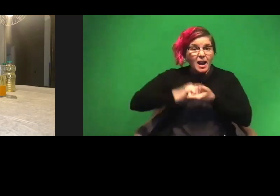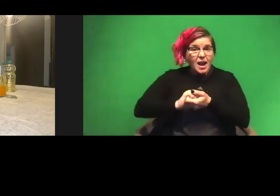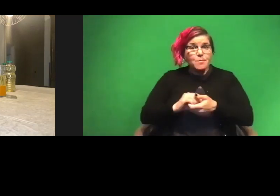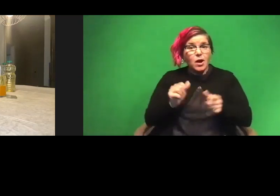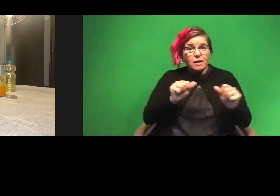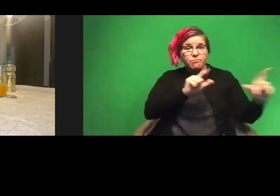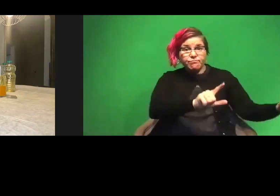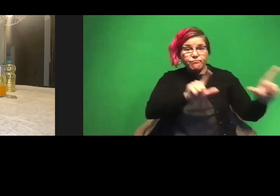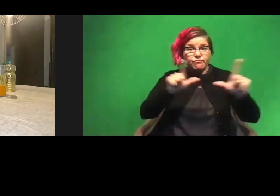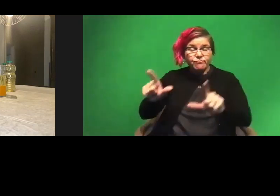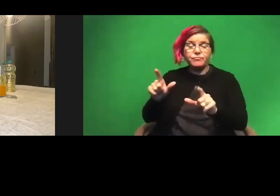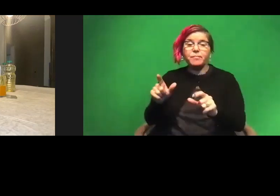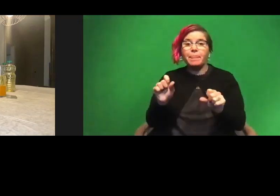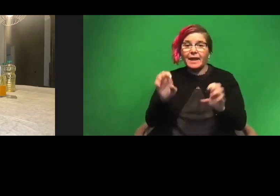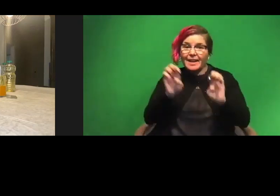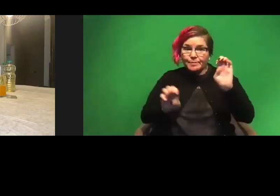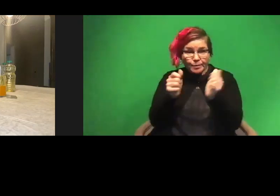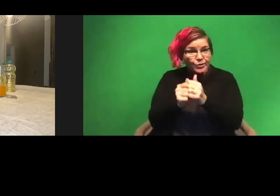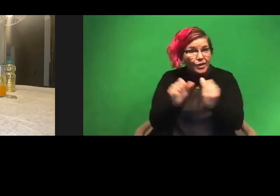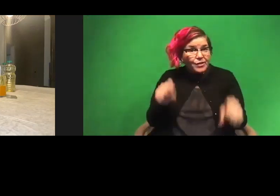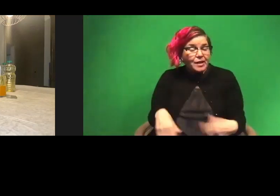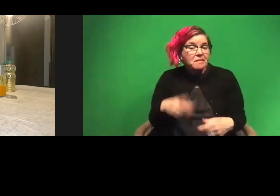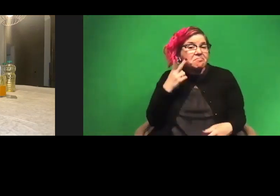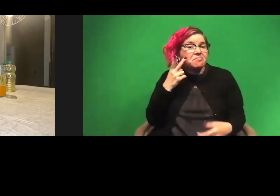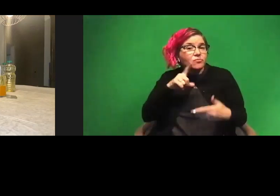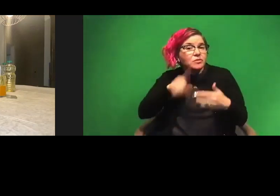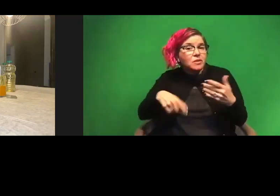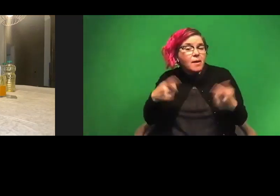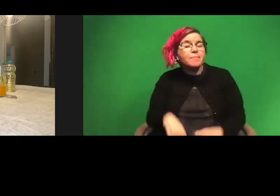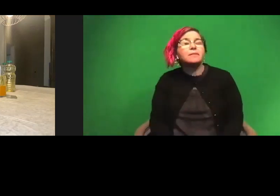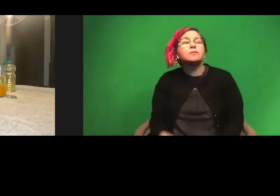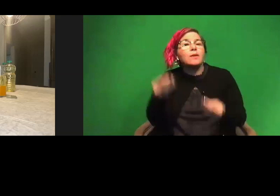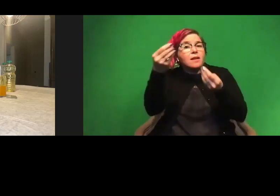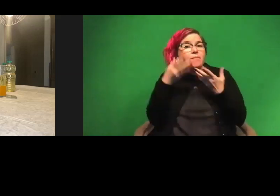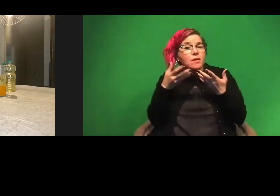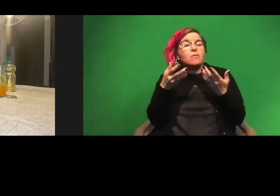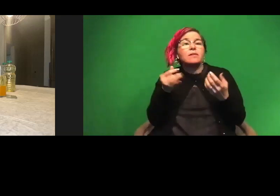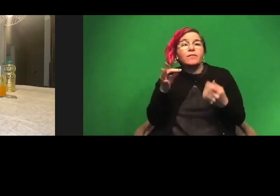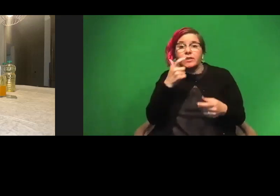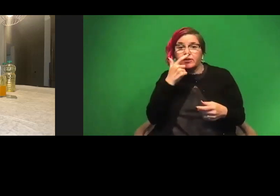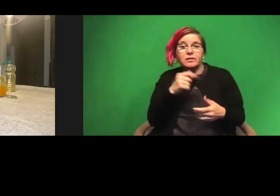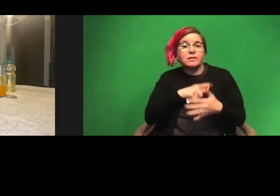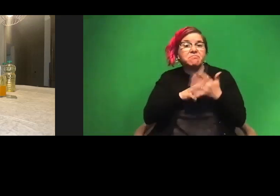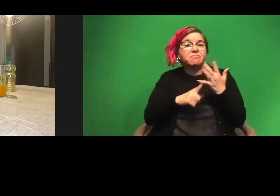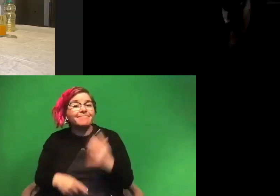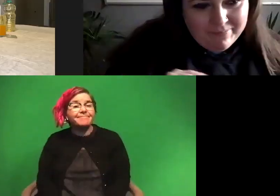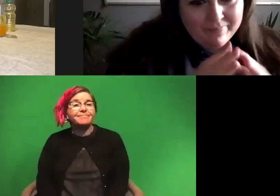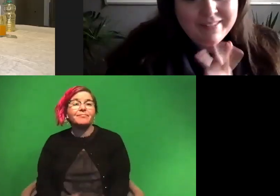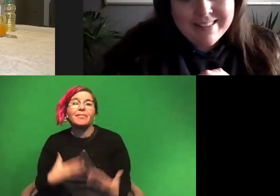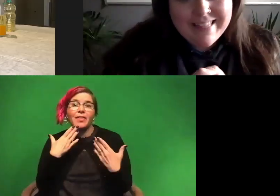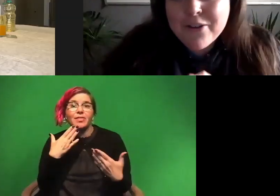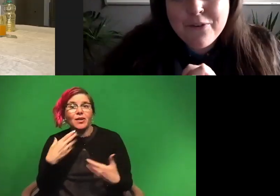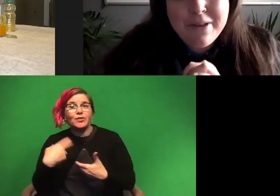screen and do the experiment together and see what happens. So just let me know if you're interested in any of those things. And thank you for coming.